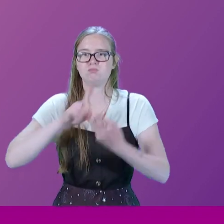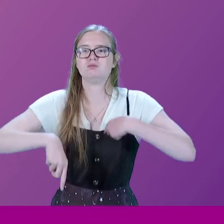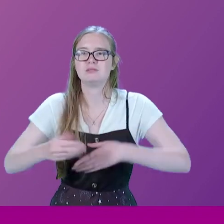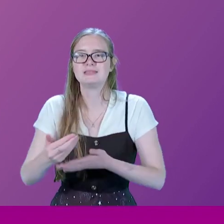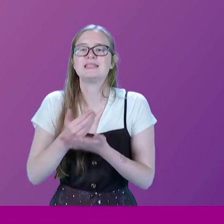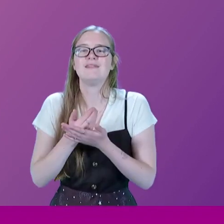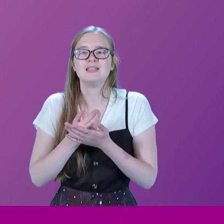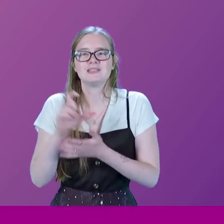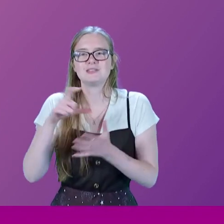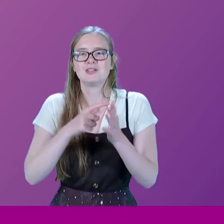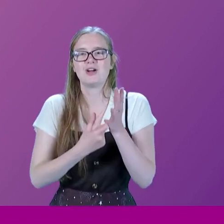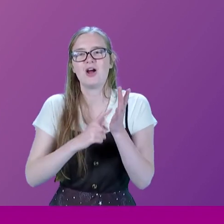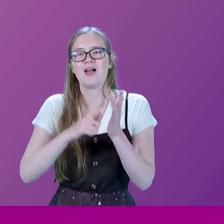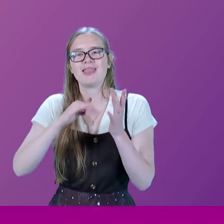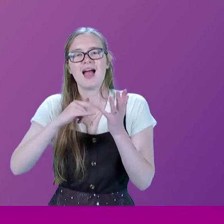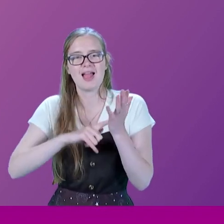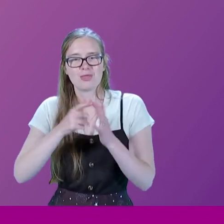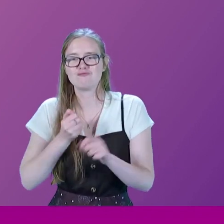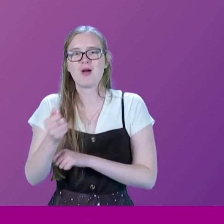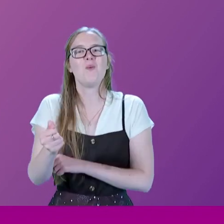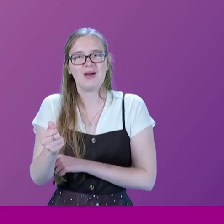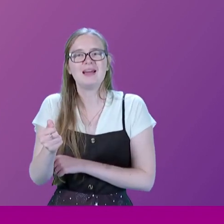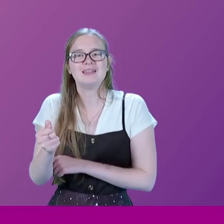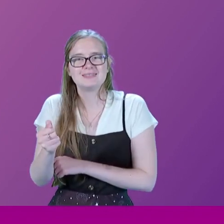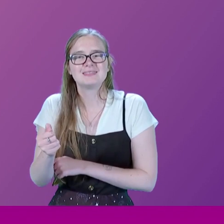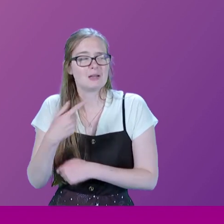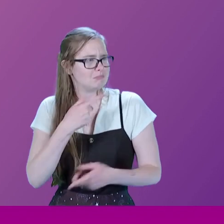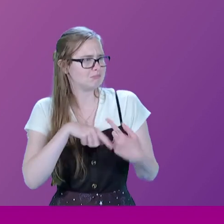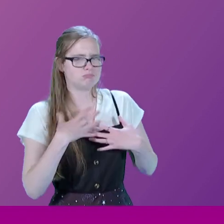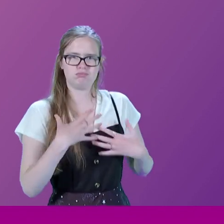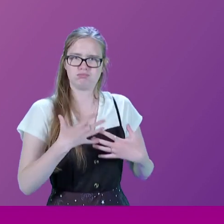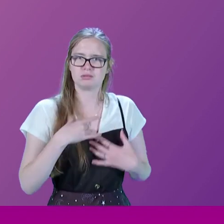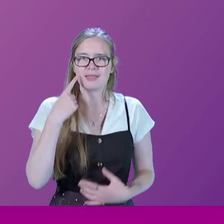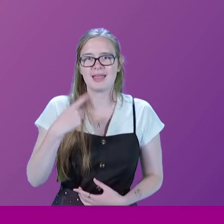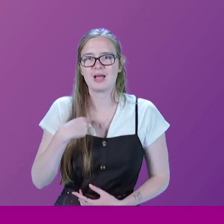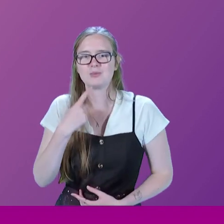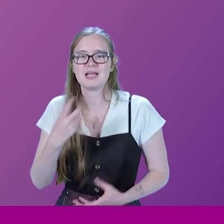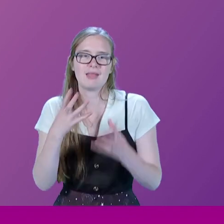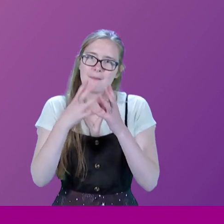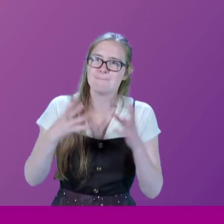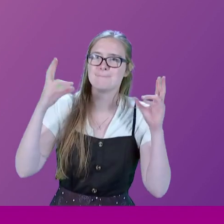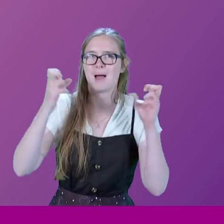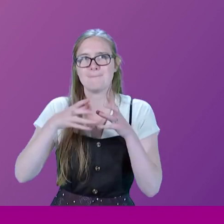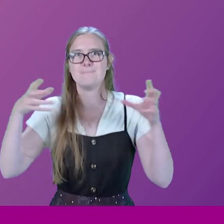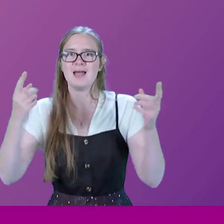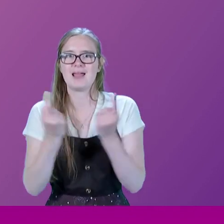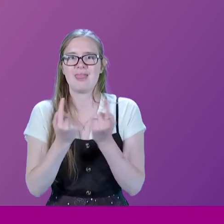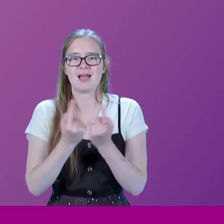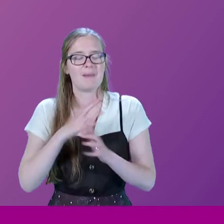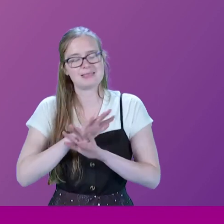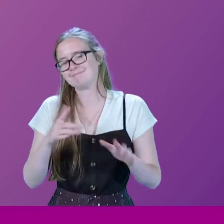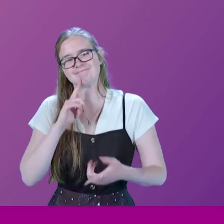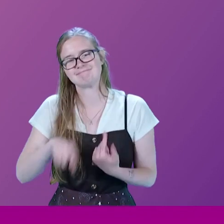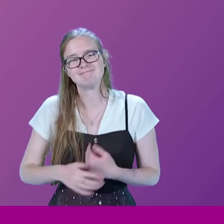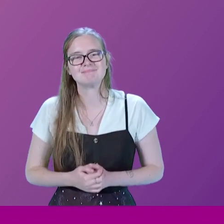the settled to Carlisle railway line, which people were rather surprised about because, you know, they think we're going to say something as it were bigger. But but I did not.